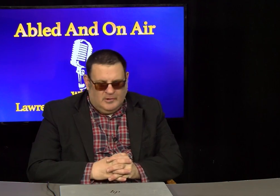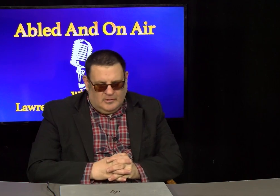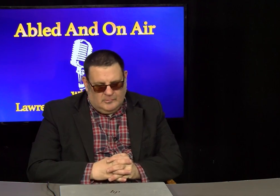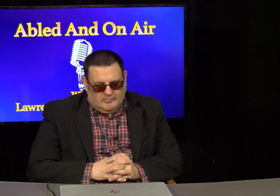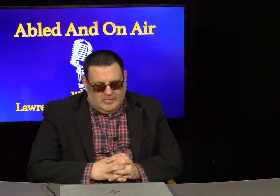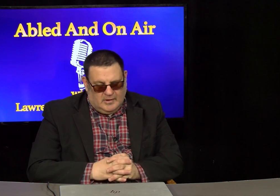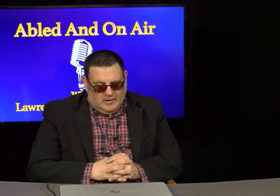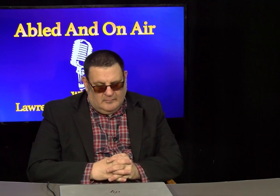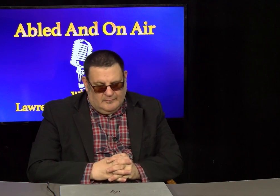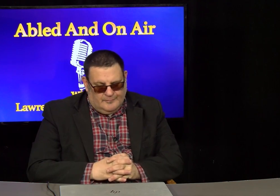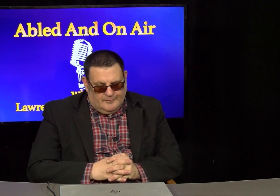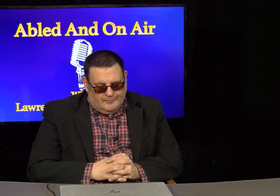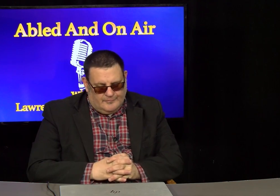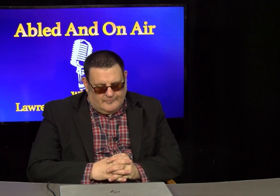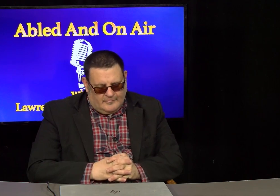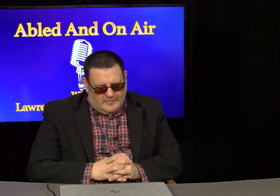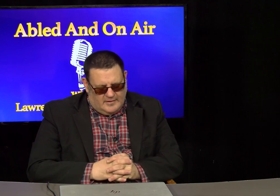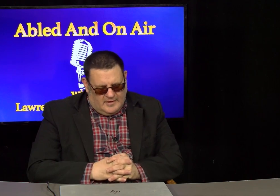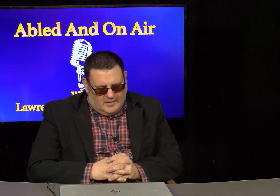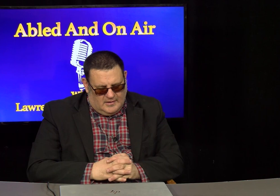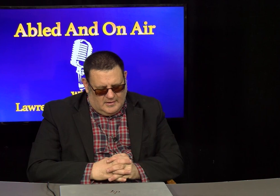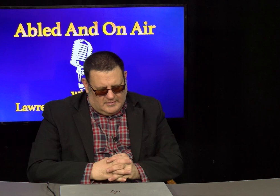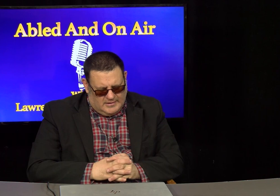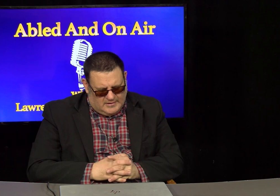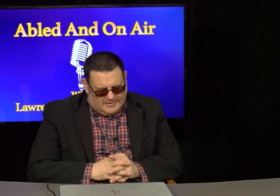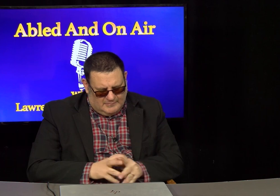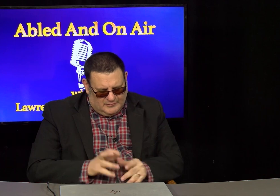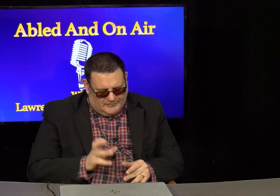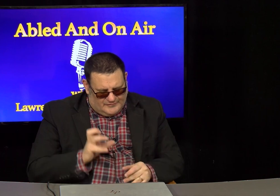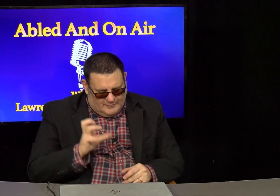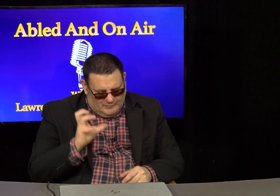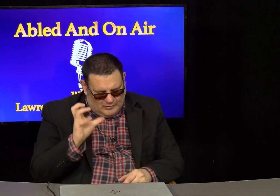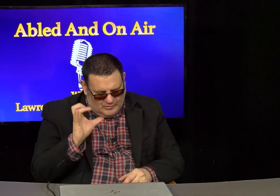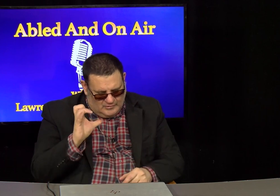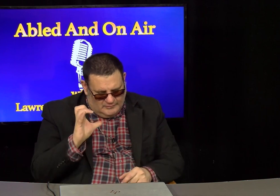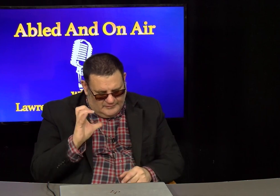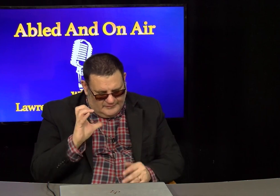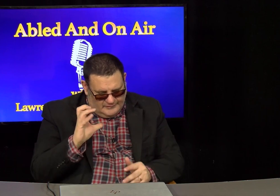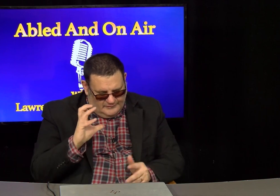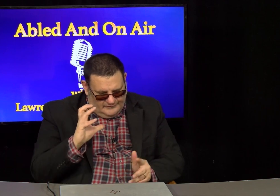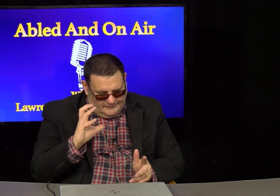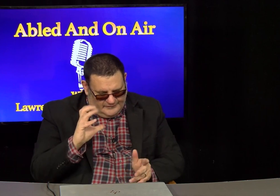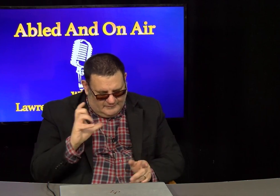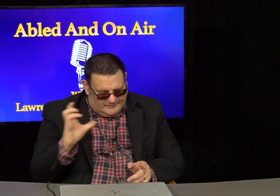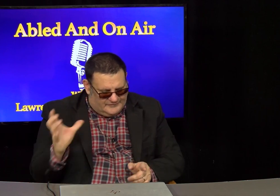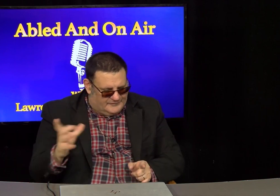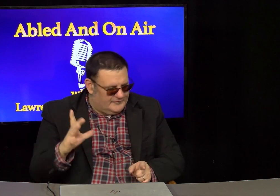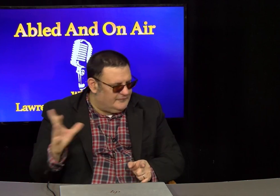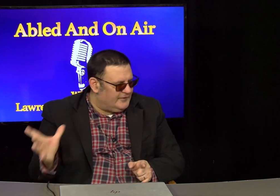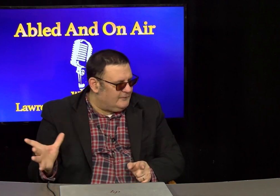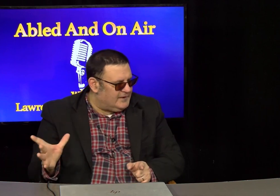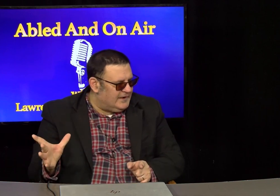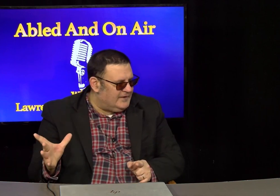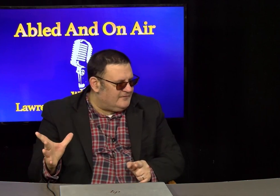how can I put this, more services in terms of hearing aids